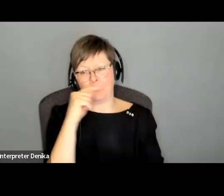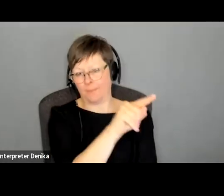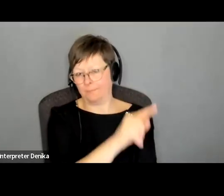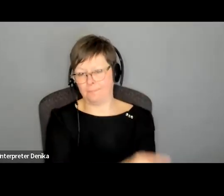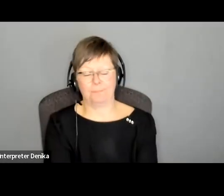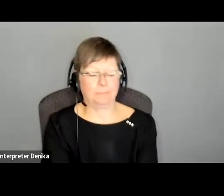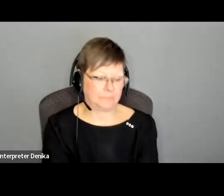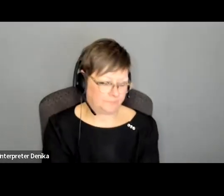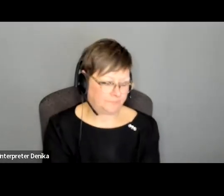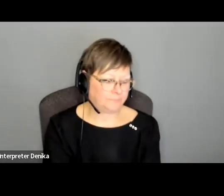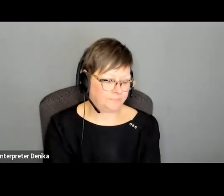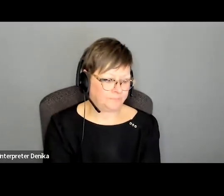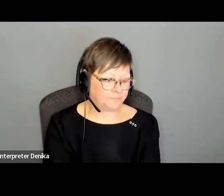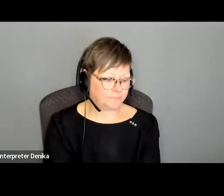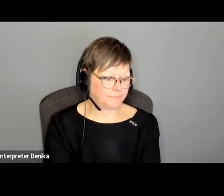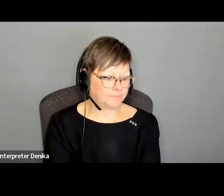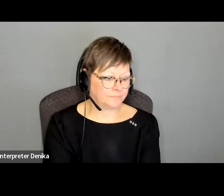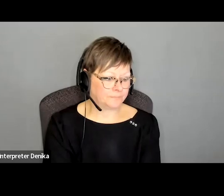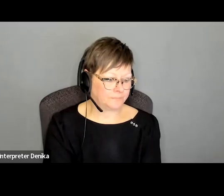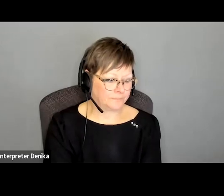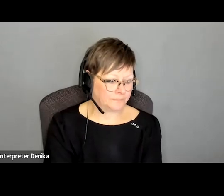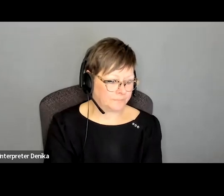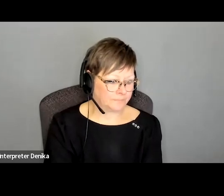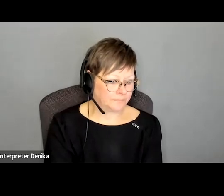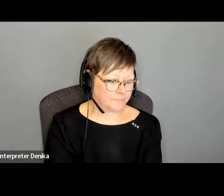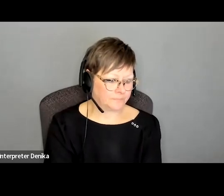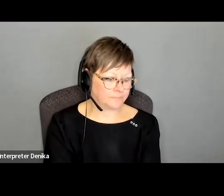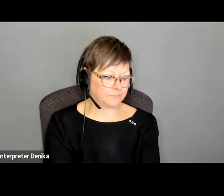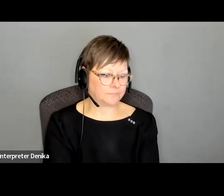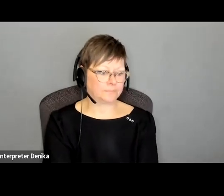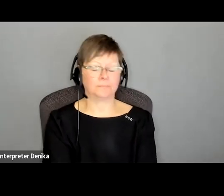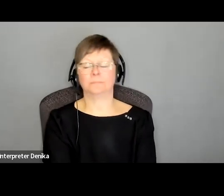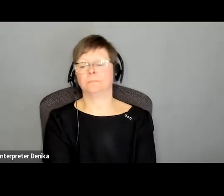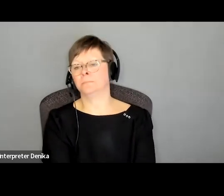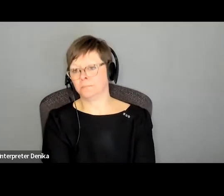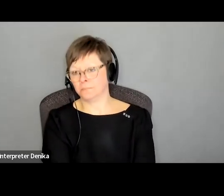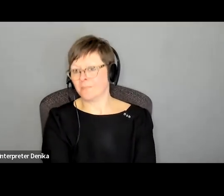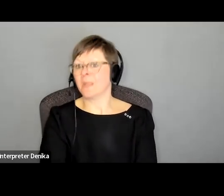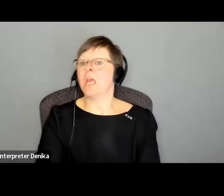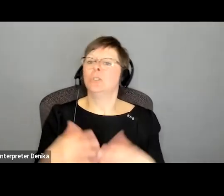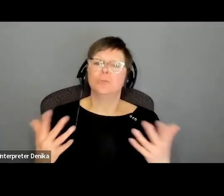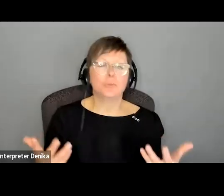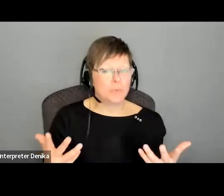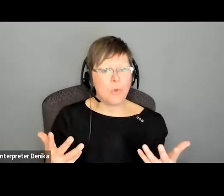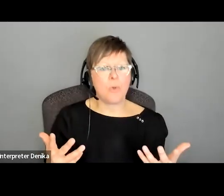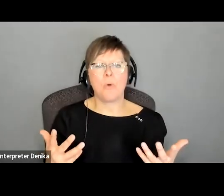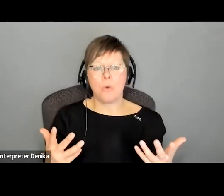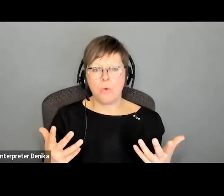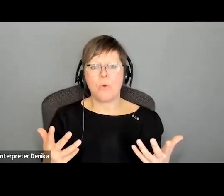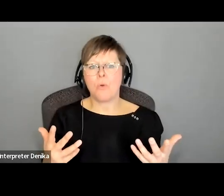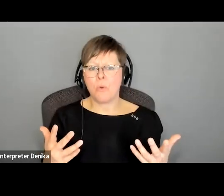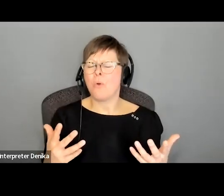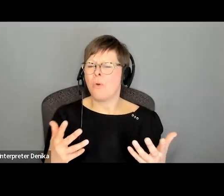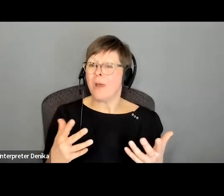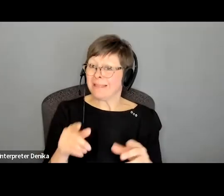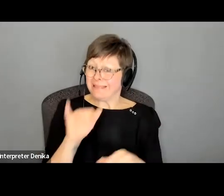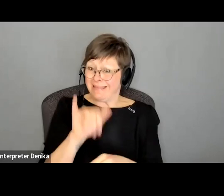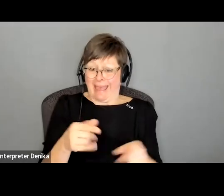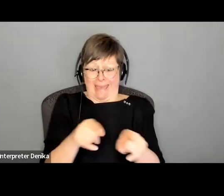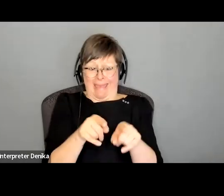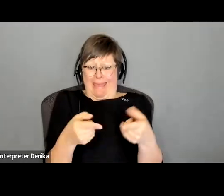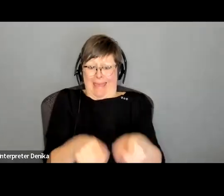and certainly in tv and film i'll be honest if i have to do a one-day turnaround someone's got to be on set i've had this happen on the same day